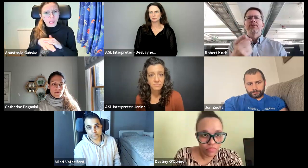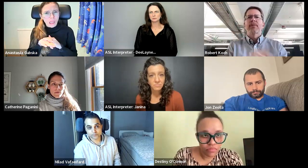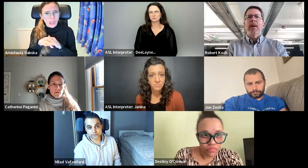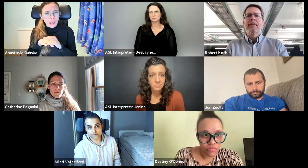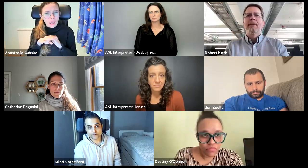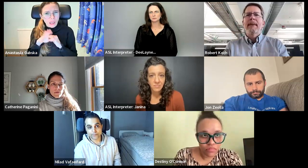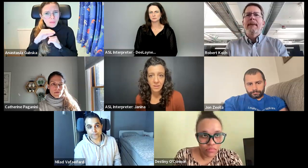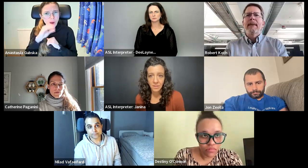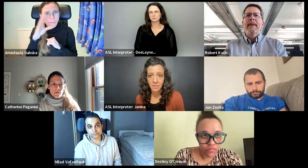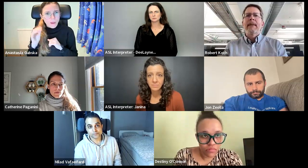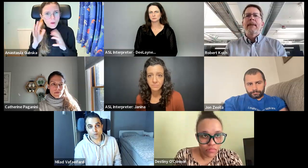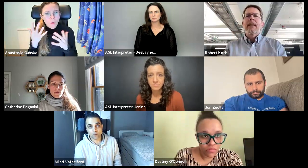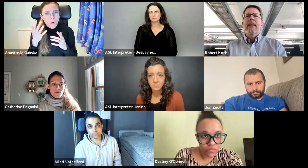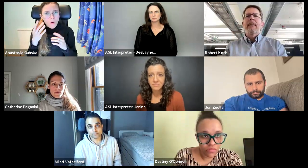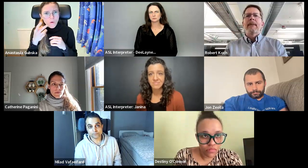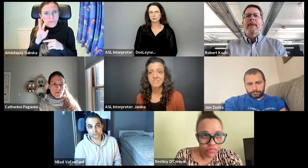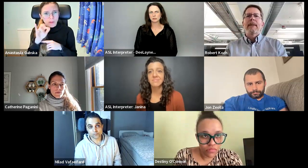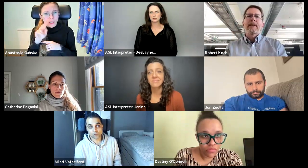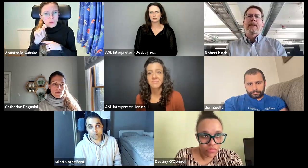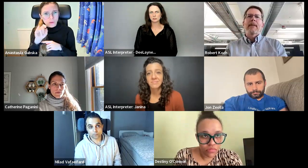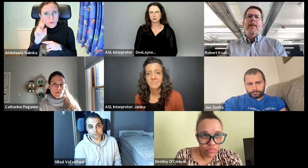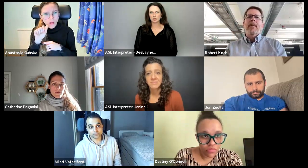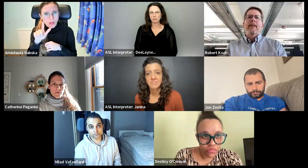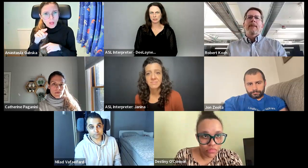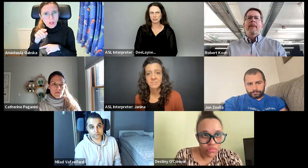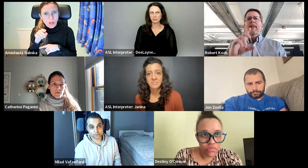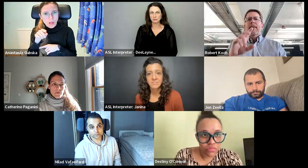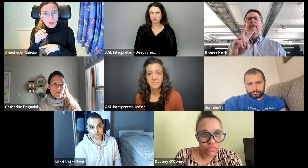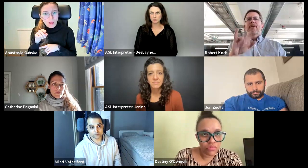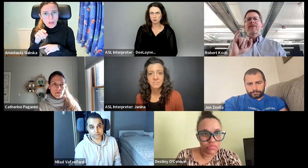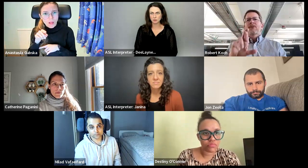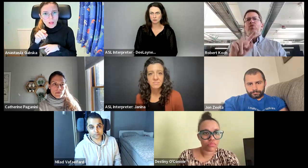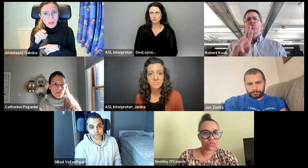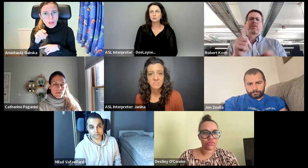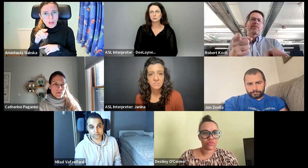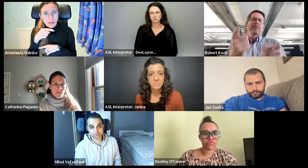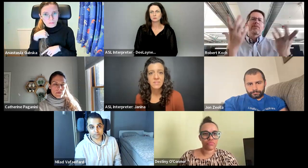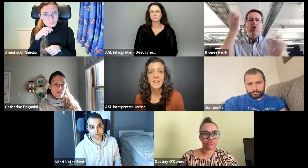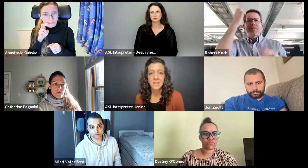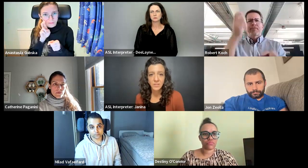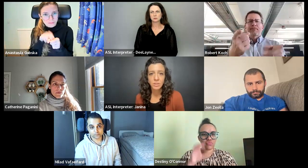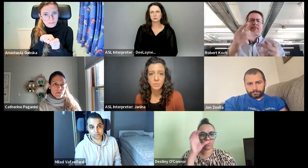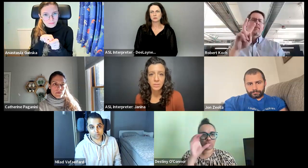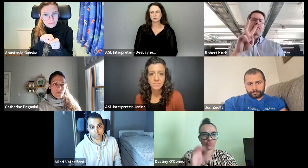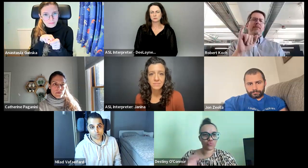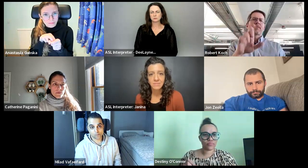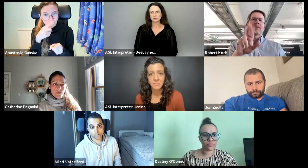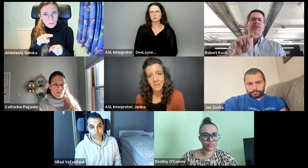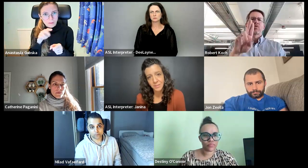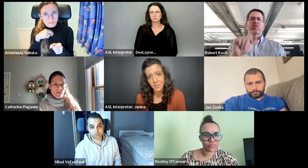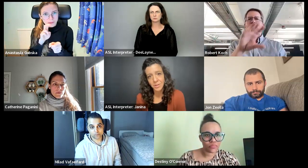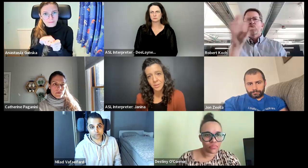online? Online. And is it your company? Is it virtual? Yeah, it's virtual.